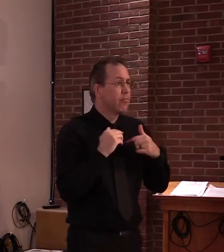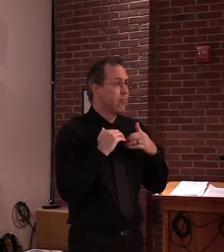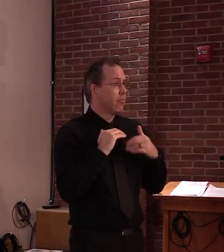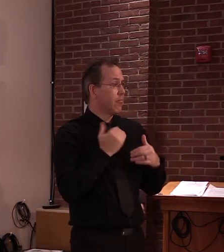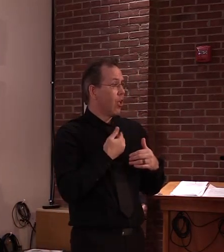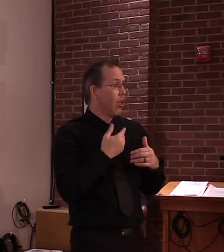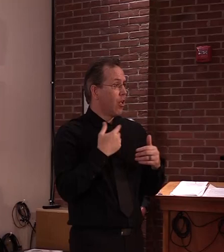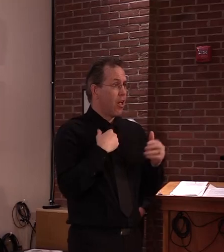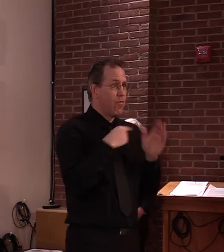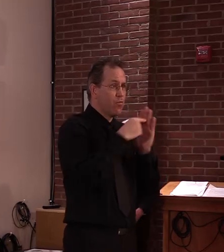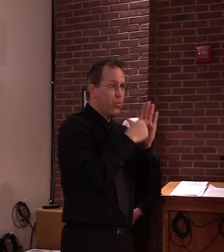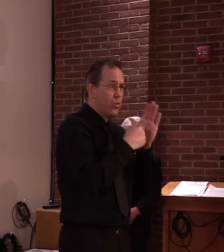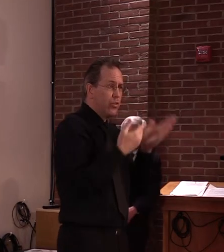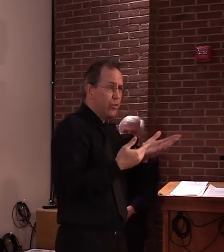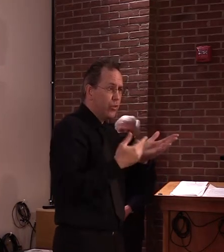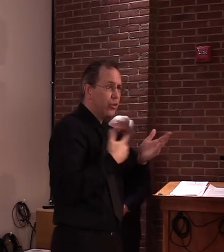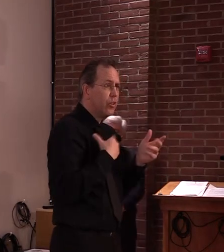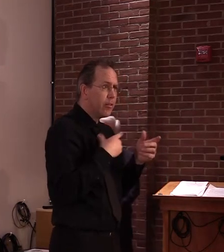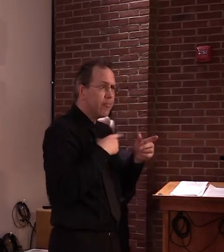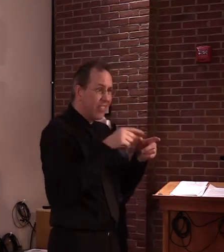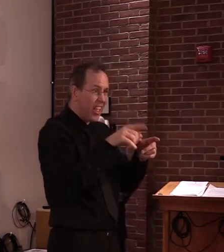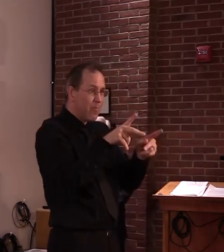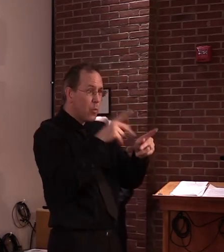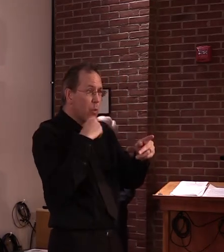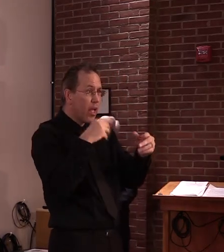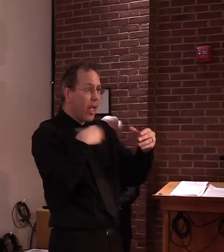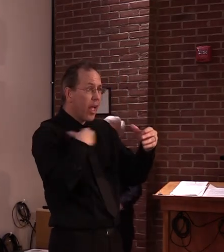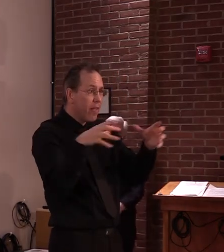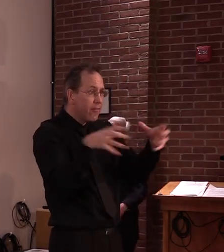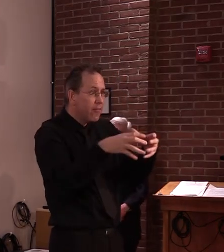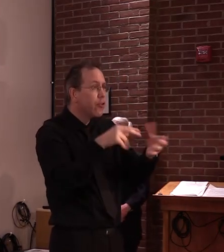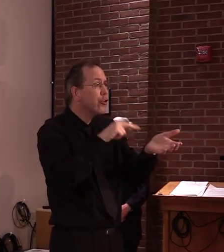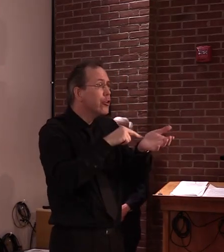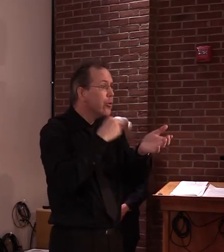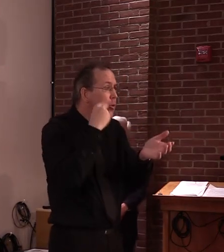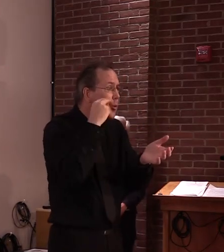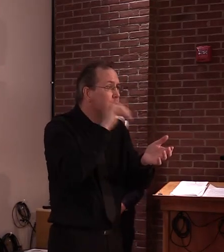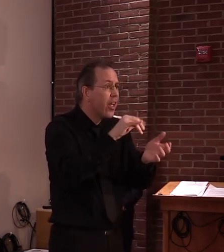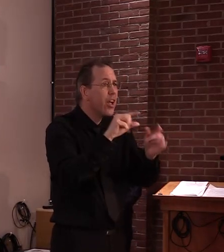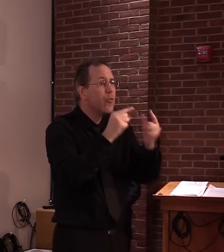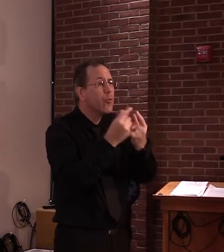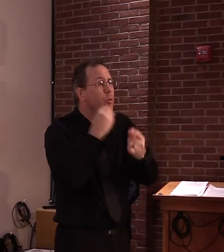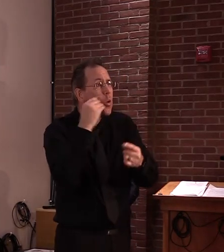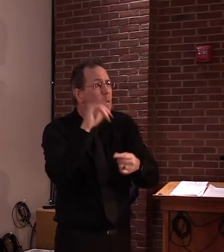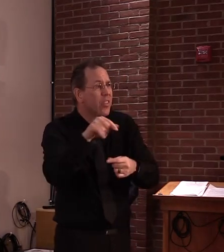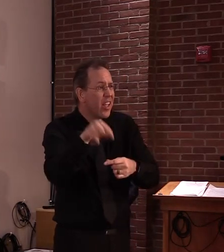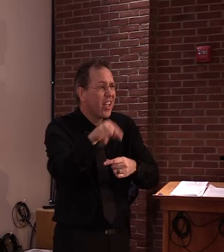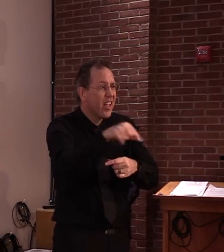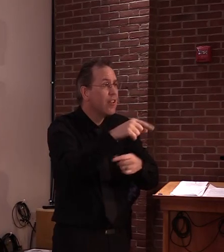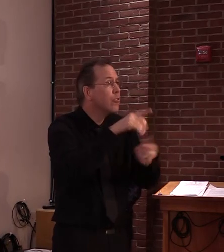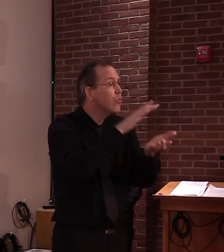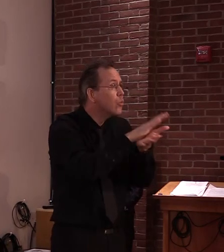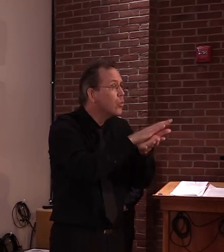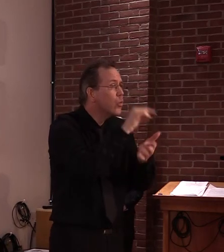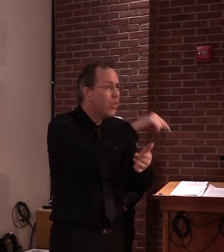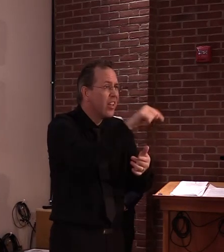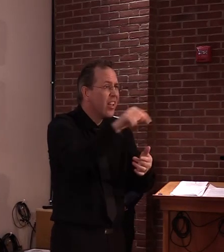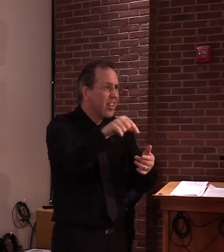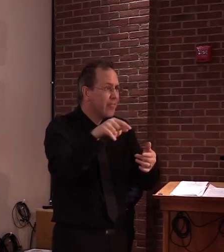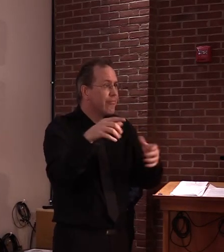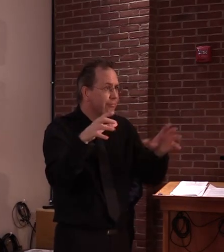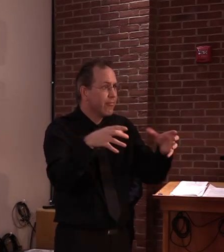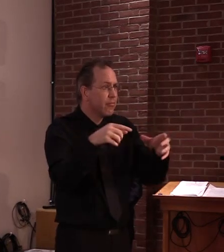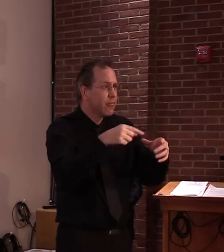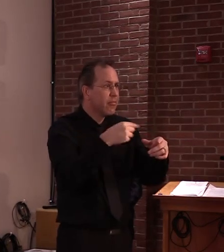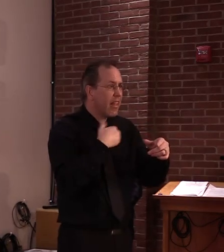that, whether it be a nursing home, whether it be a school for young women, whether it be a correctional facility, doesn't